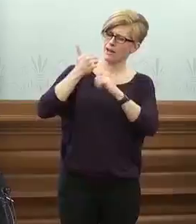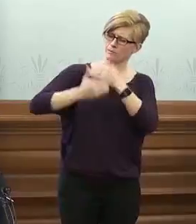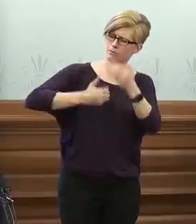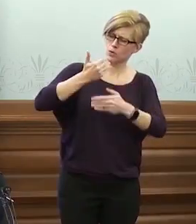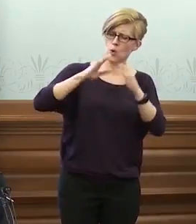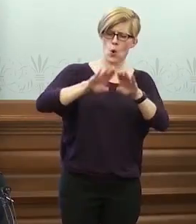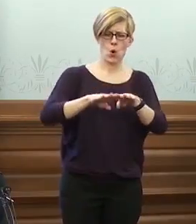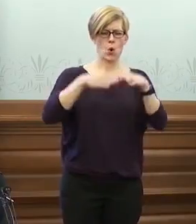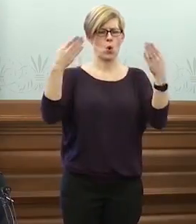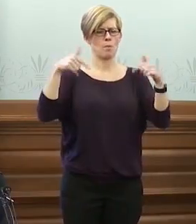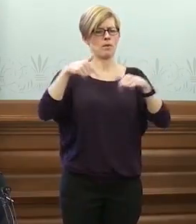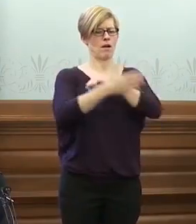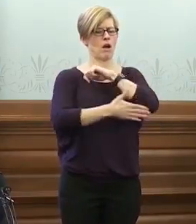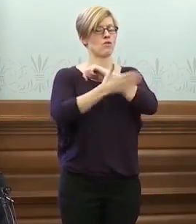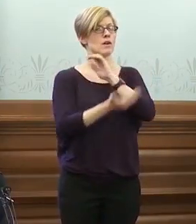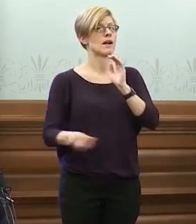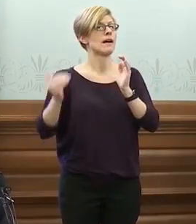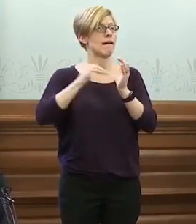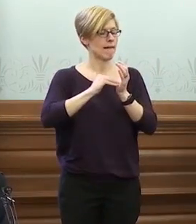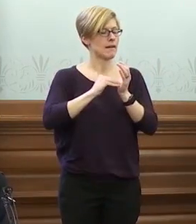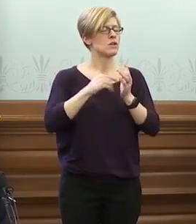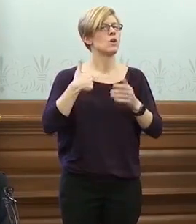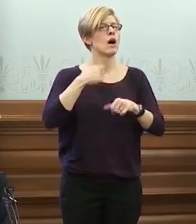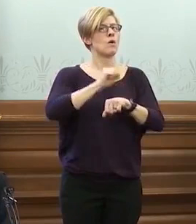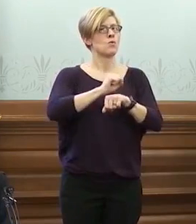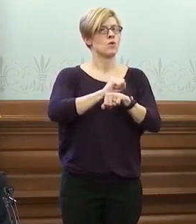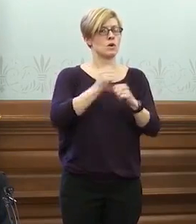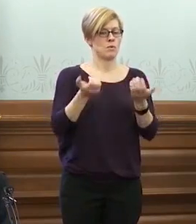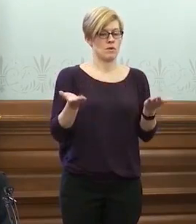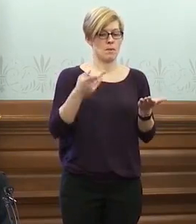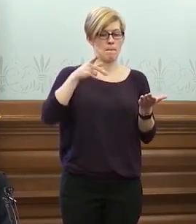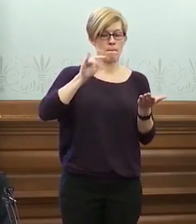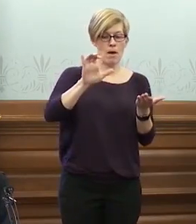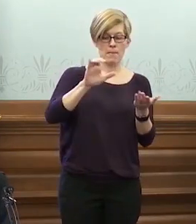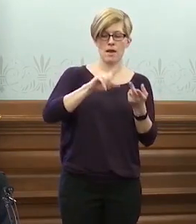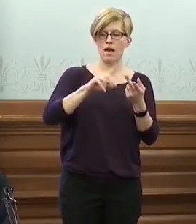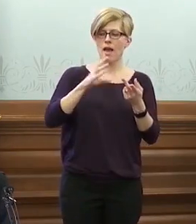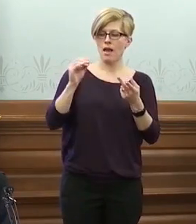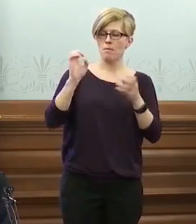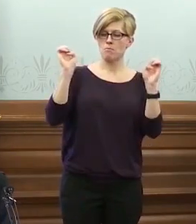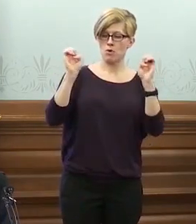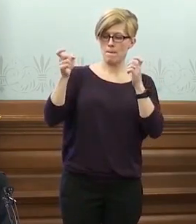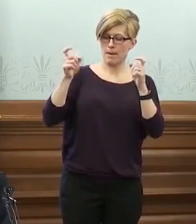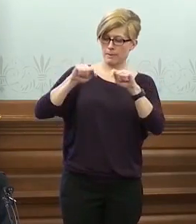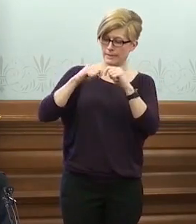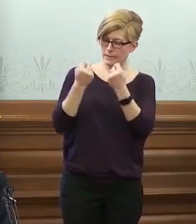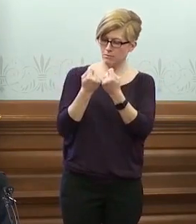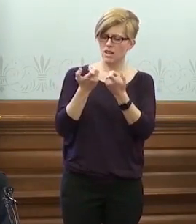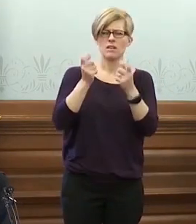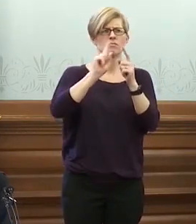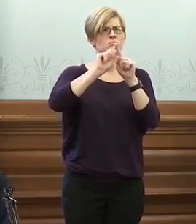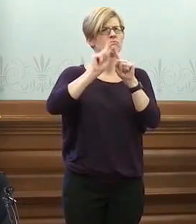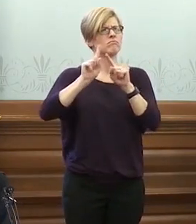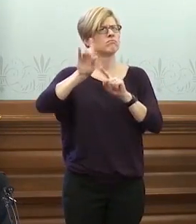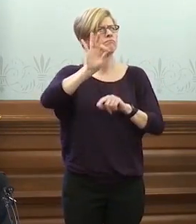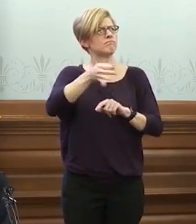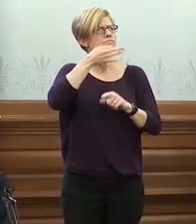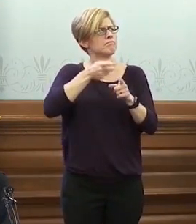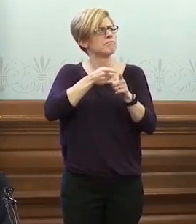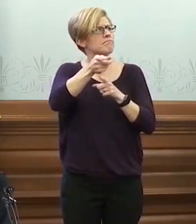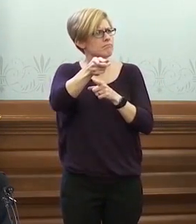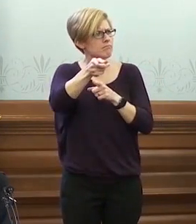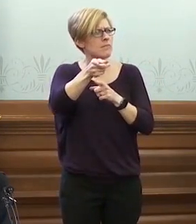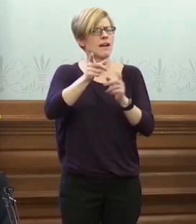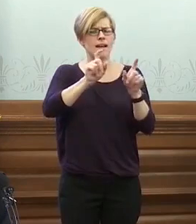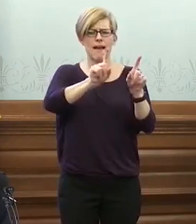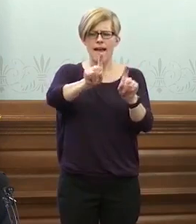do. I'm working with state public health officials, our emergency management team, and an assortment of other experts to explore